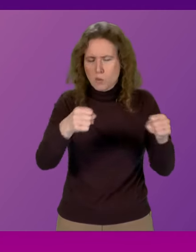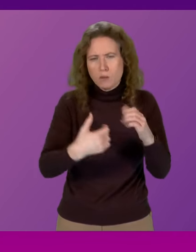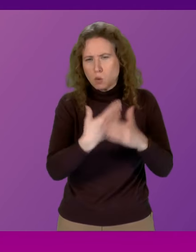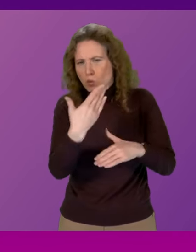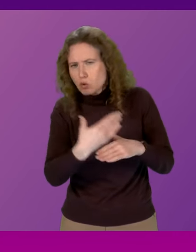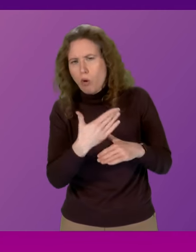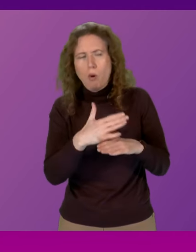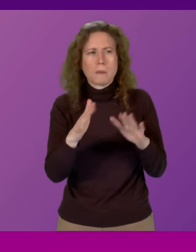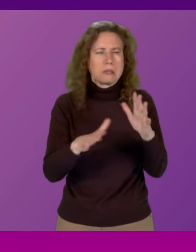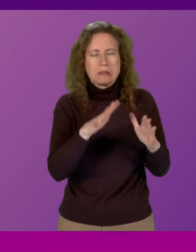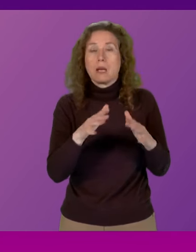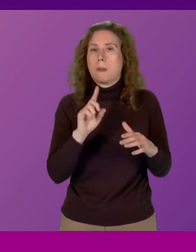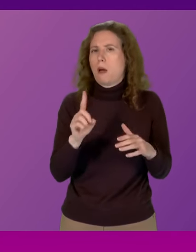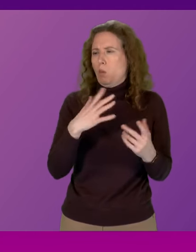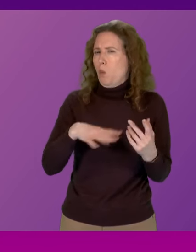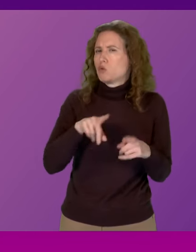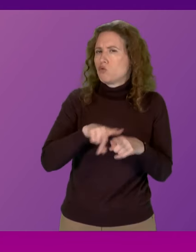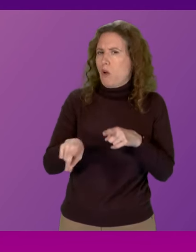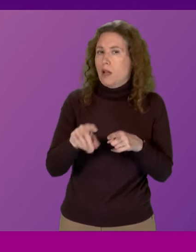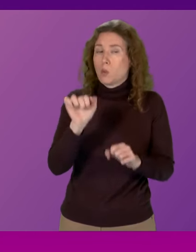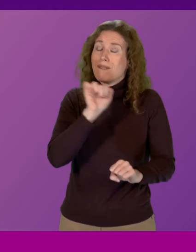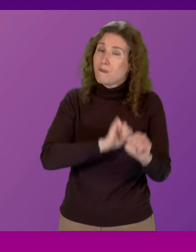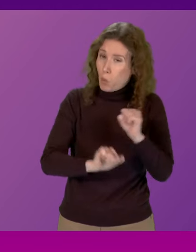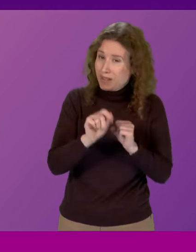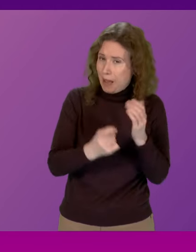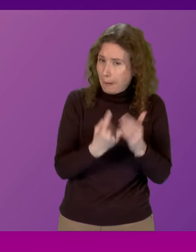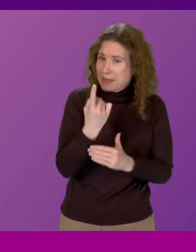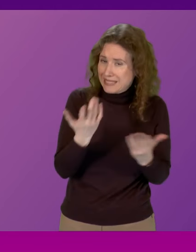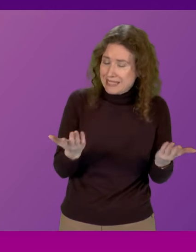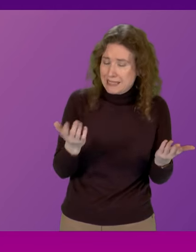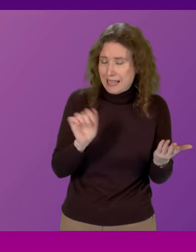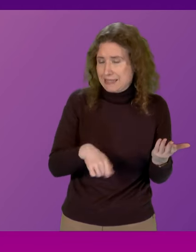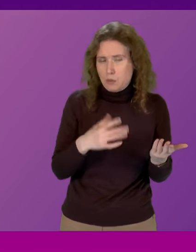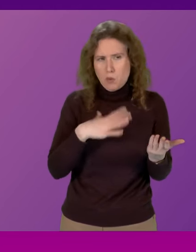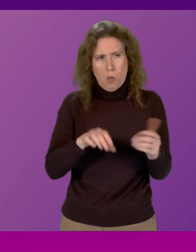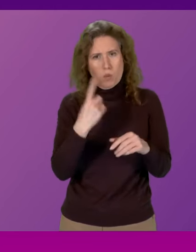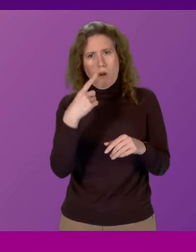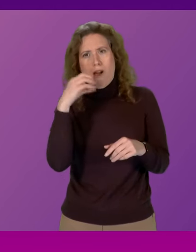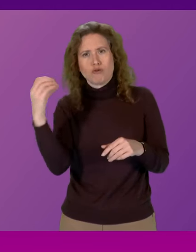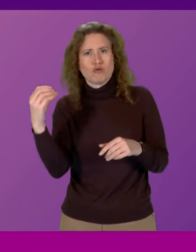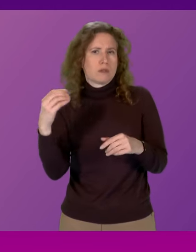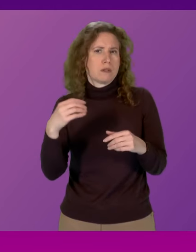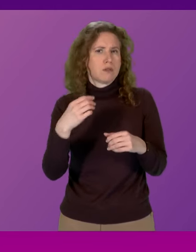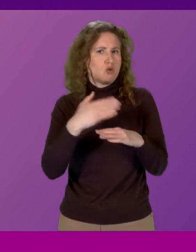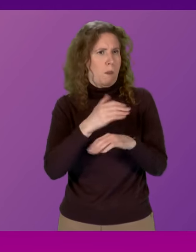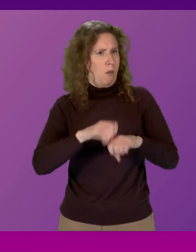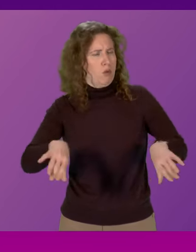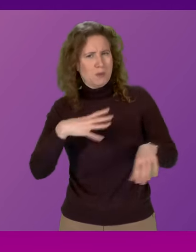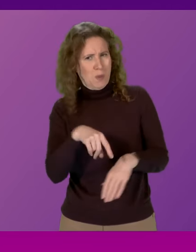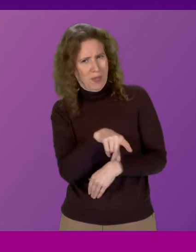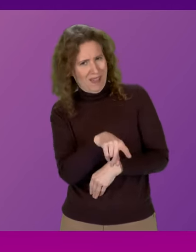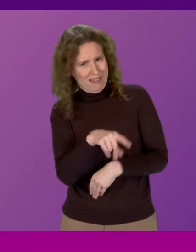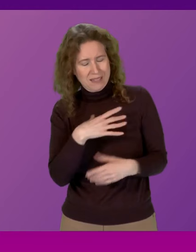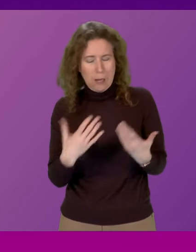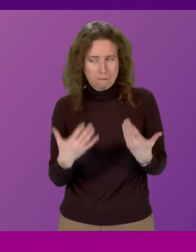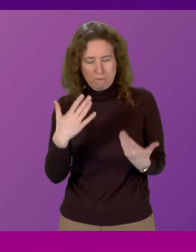where we possibly can but we want to try to see if we can avoid the situation of the 100 job losses that Rhoda Grant mentions and I'll ensure that